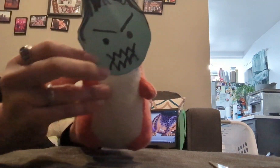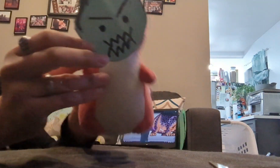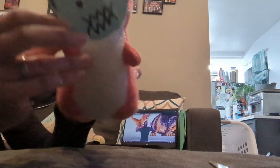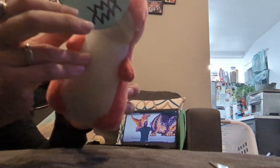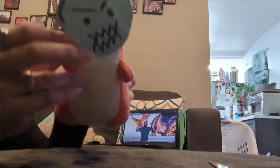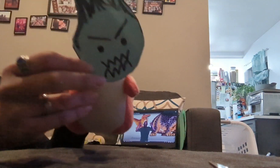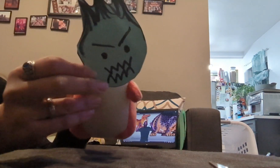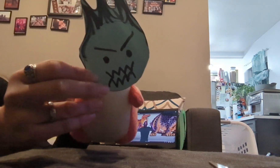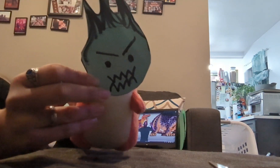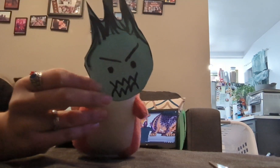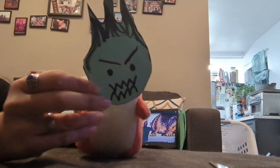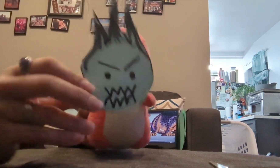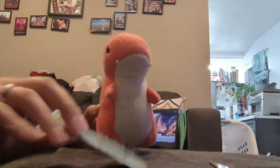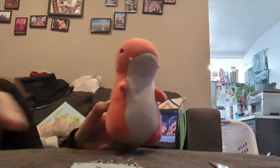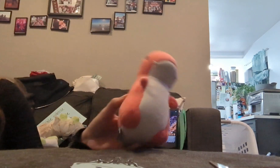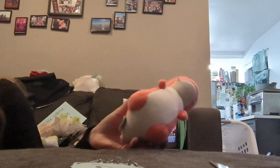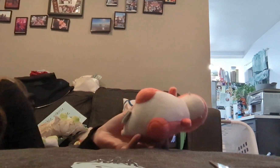I got the cure to L everything.